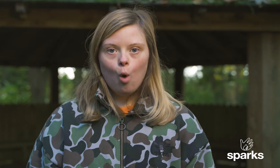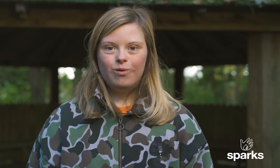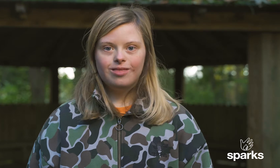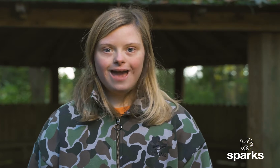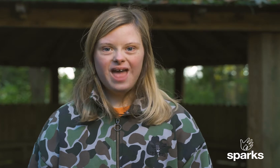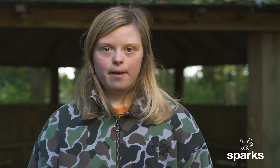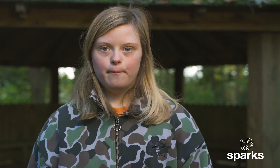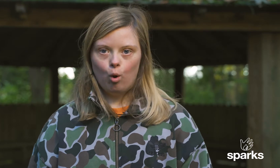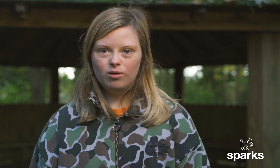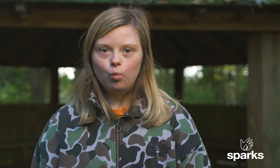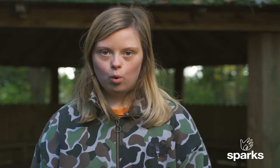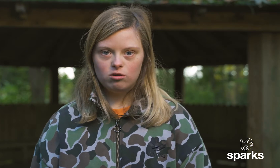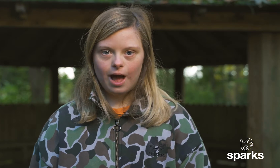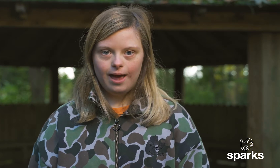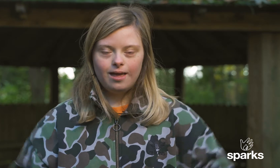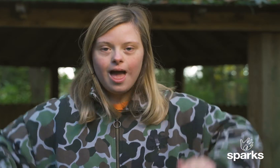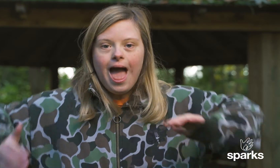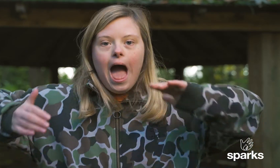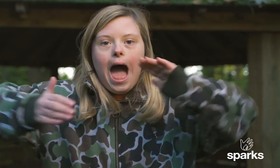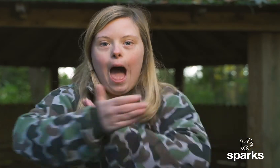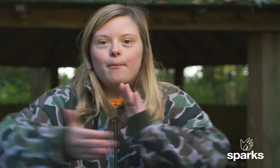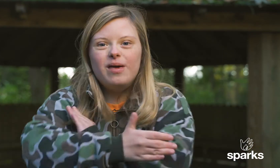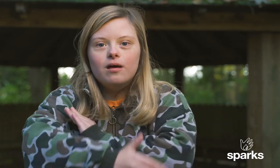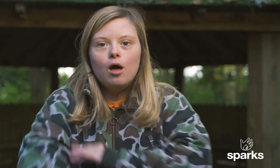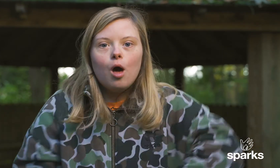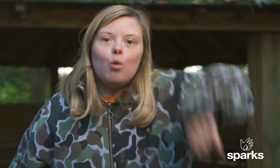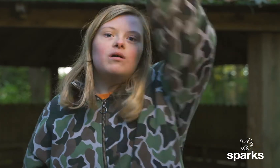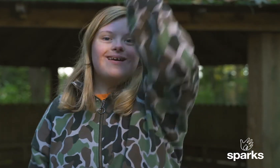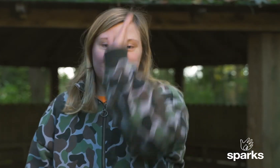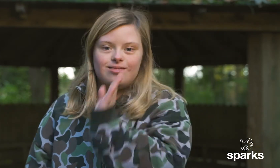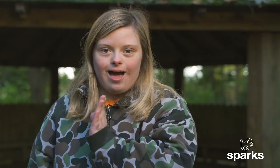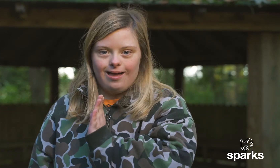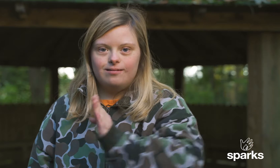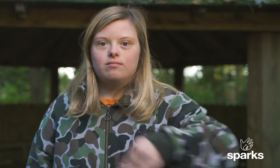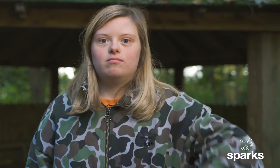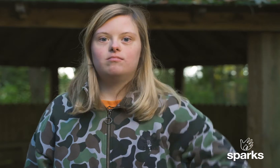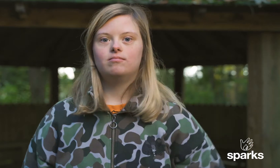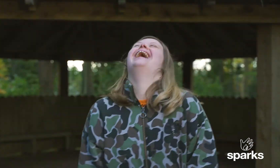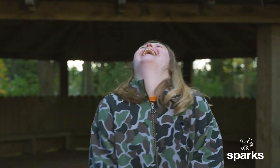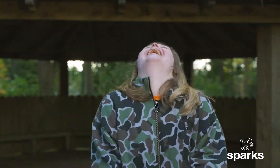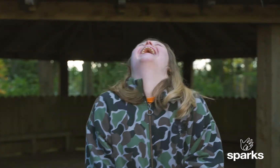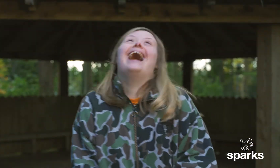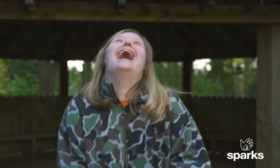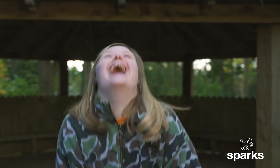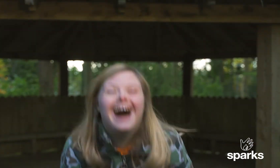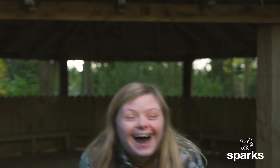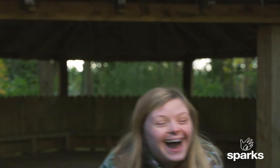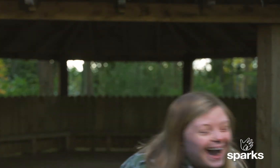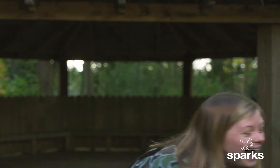We sign important words like happy or sad. Take your time with me